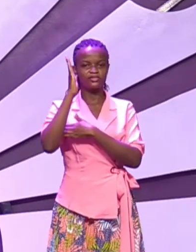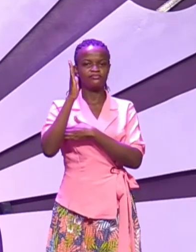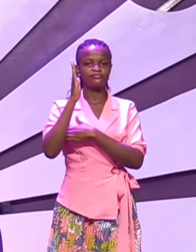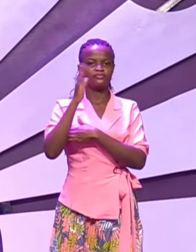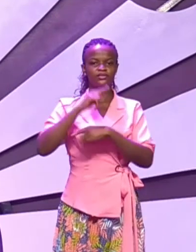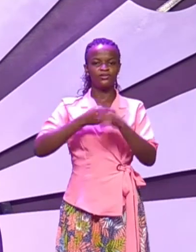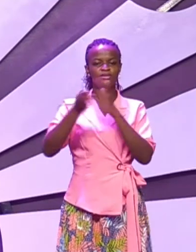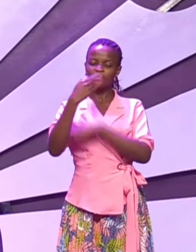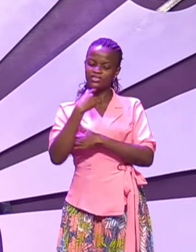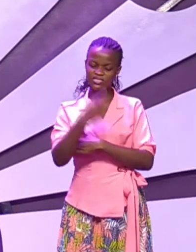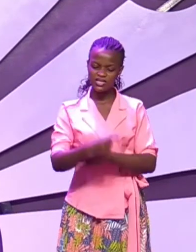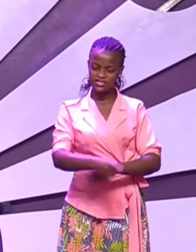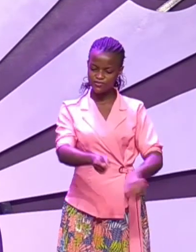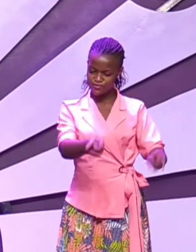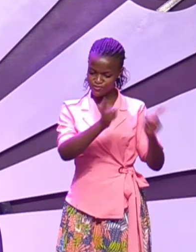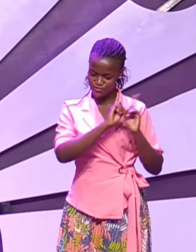when God says no